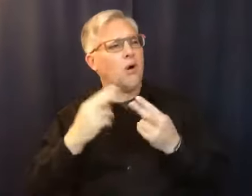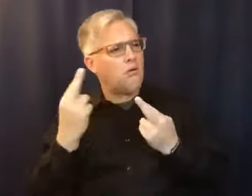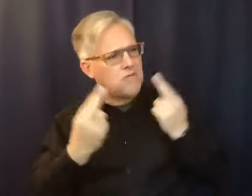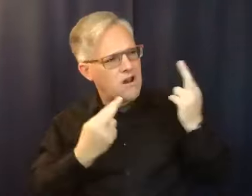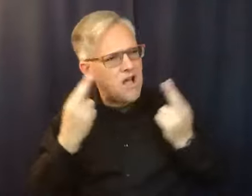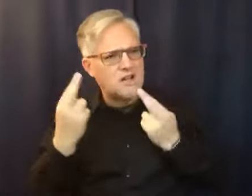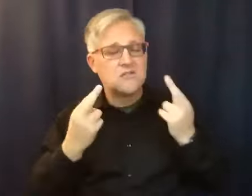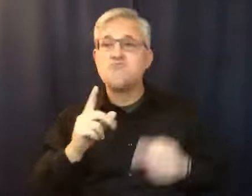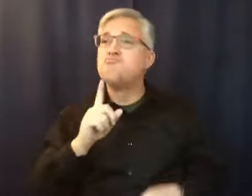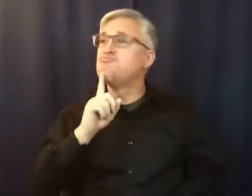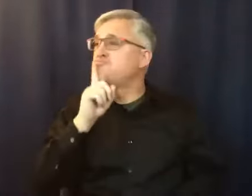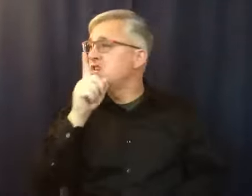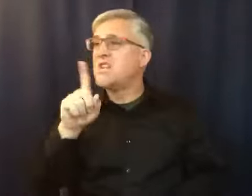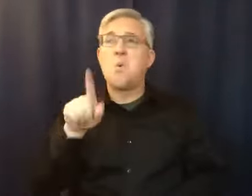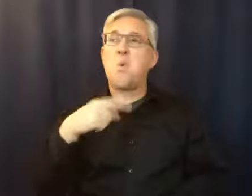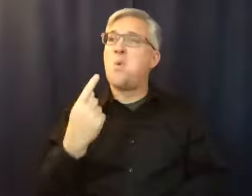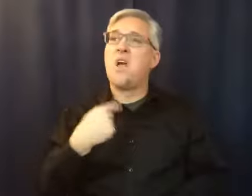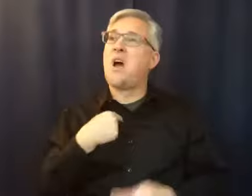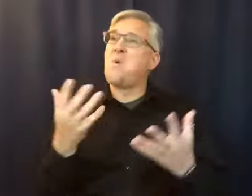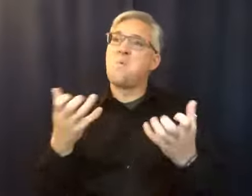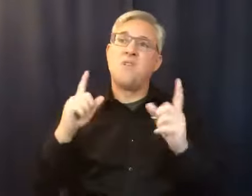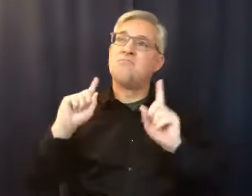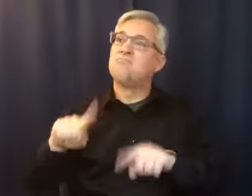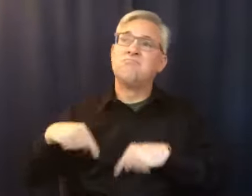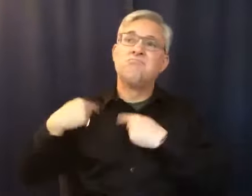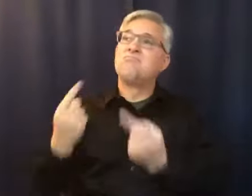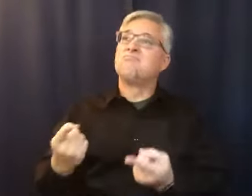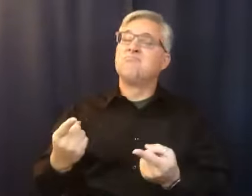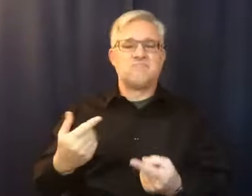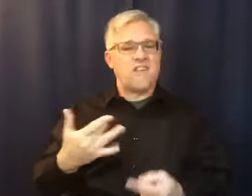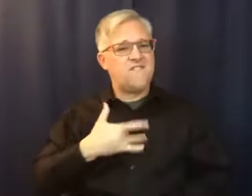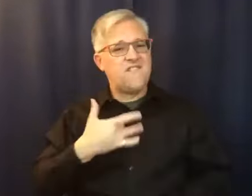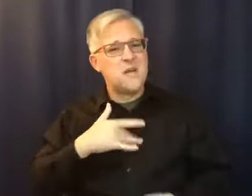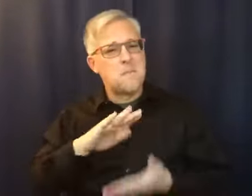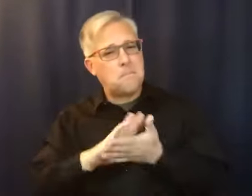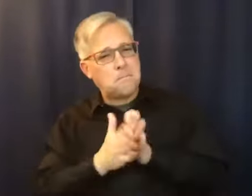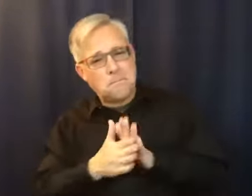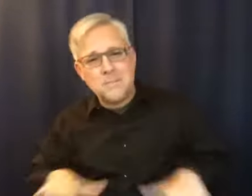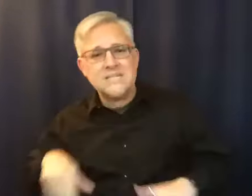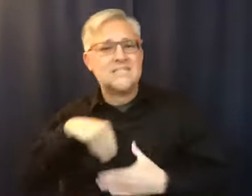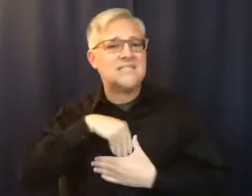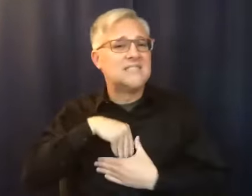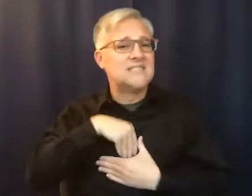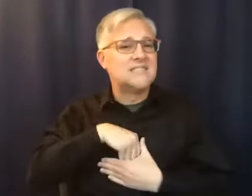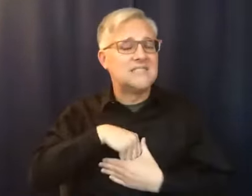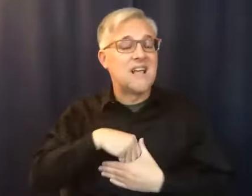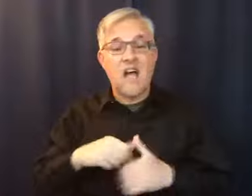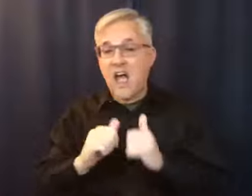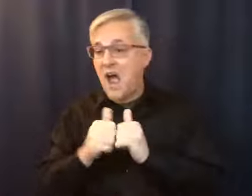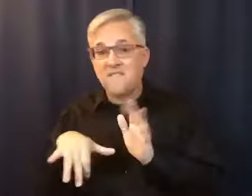wanted in his life was to have this inner peace. And the only way he got it was through working these steps. He had a hard